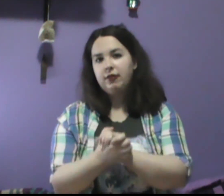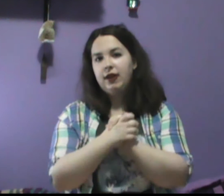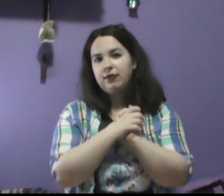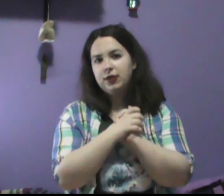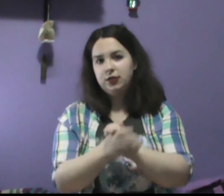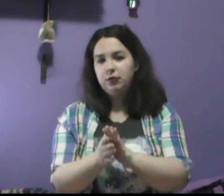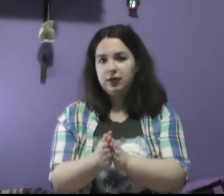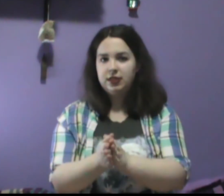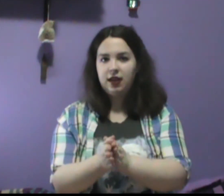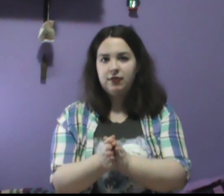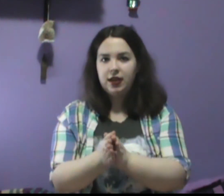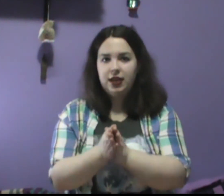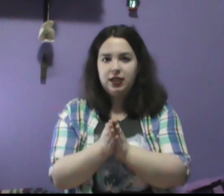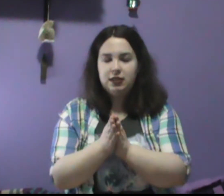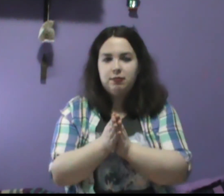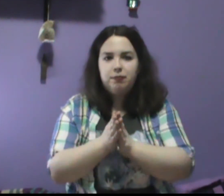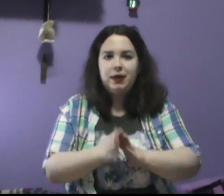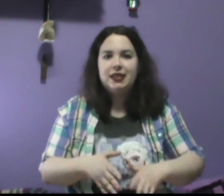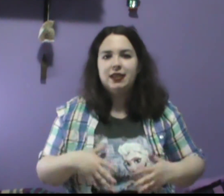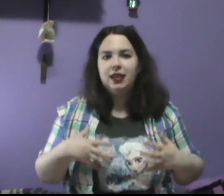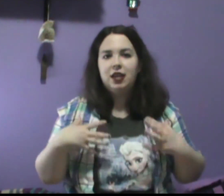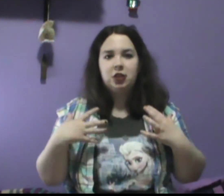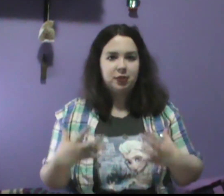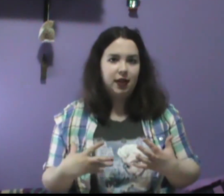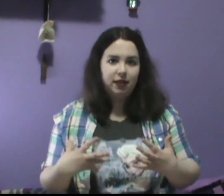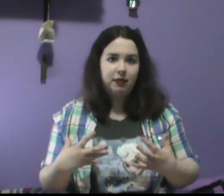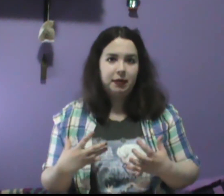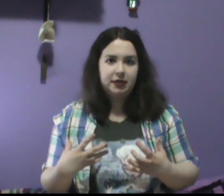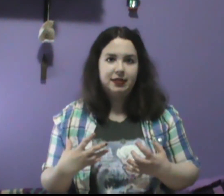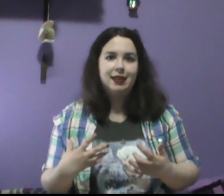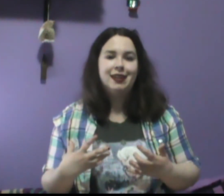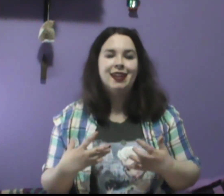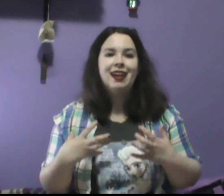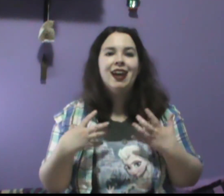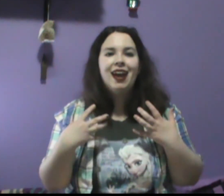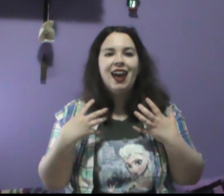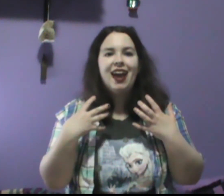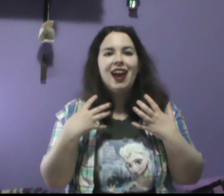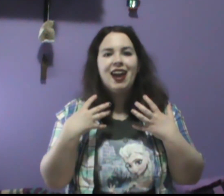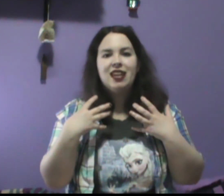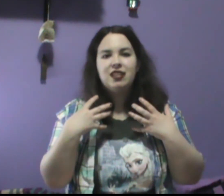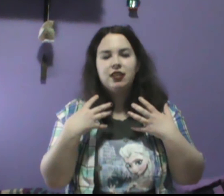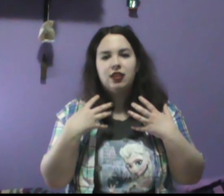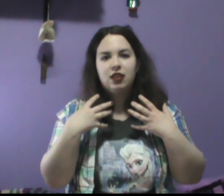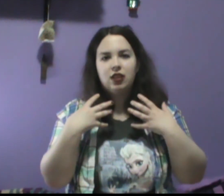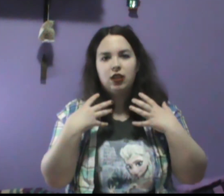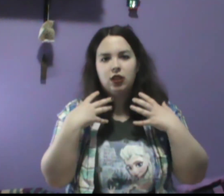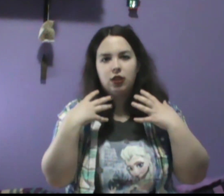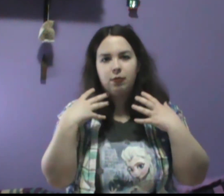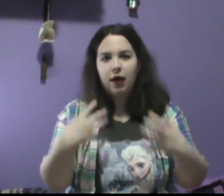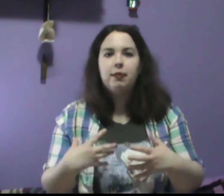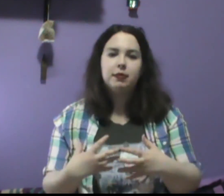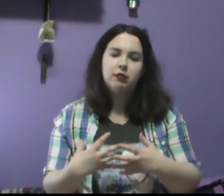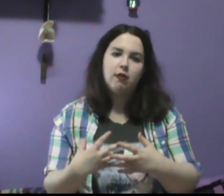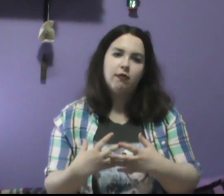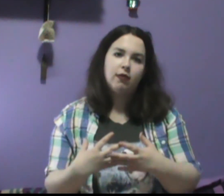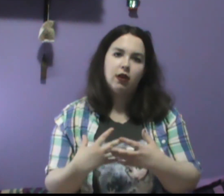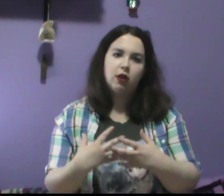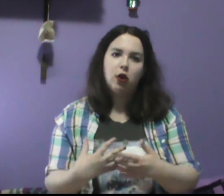of have consumed his life, that he's basically a shell of a person. And the problems sort of occur